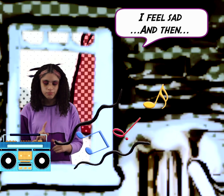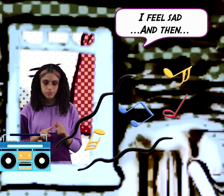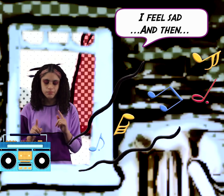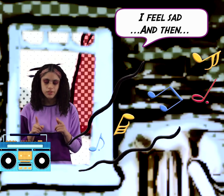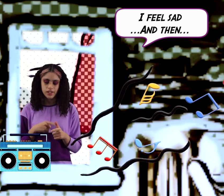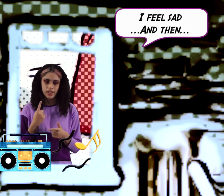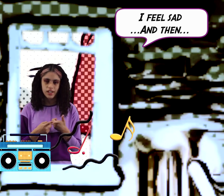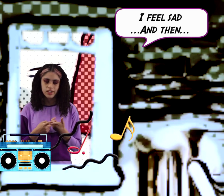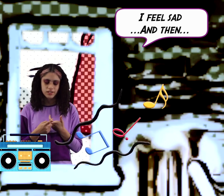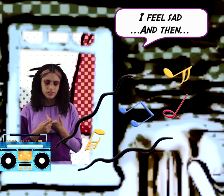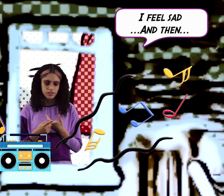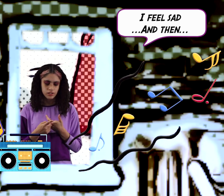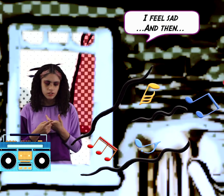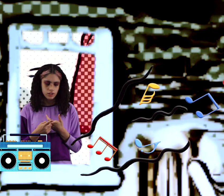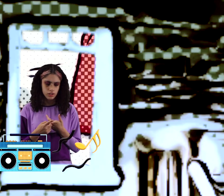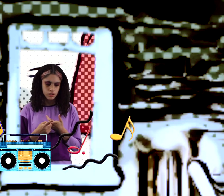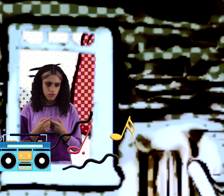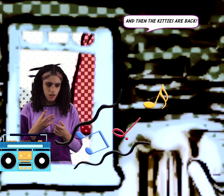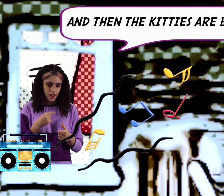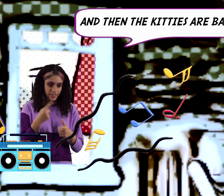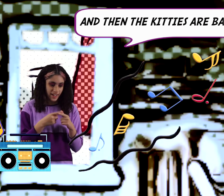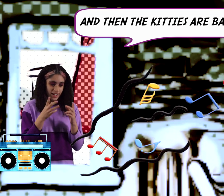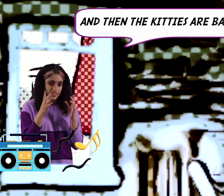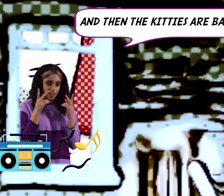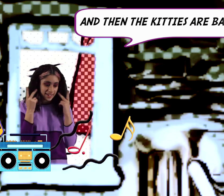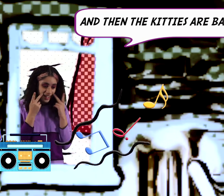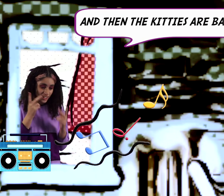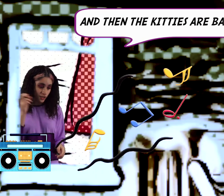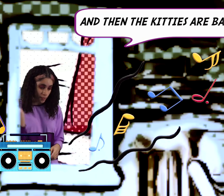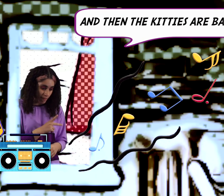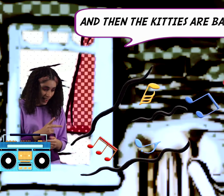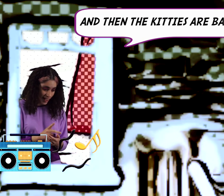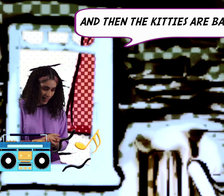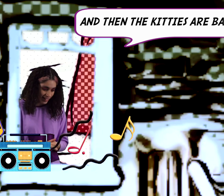i'm and then and then then the kids are back